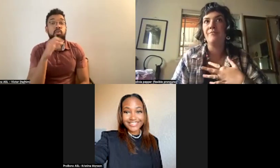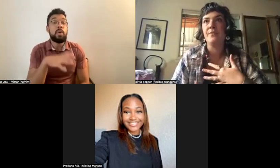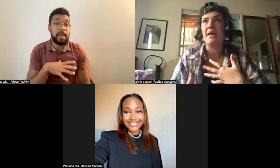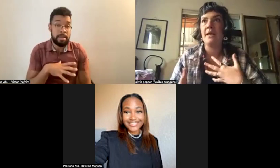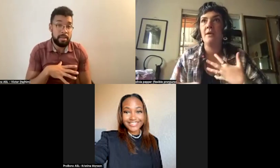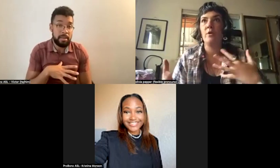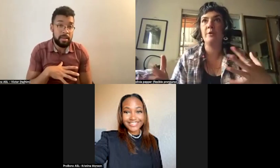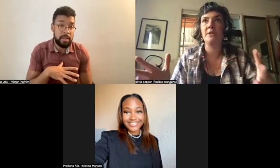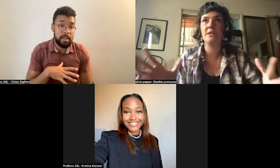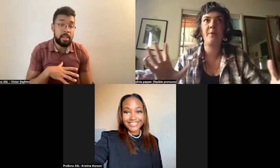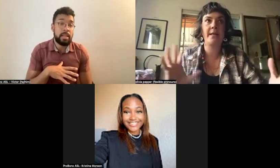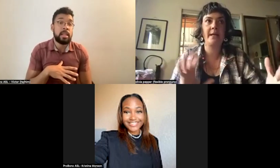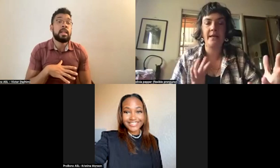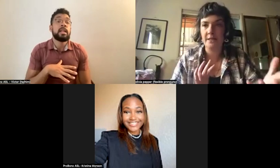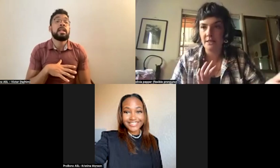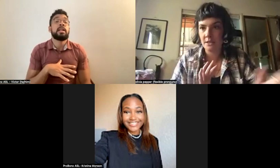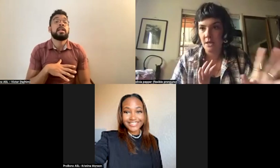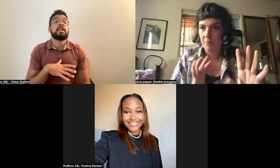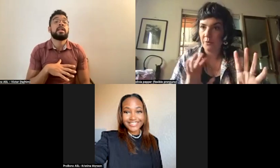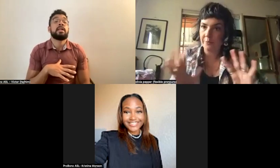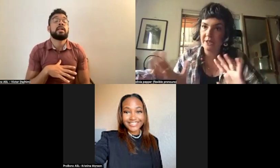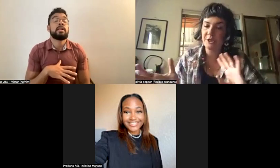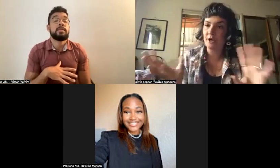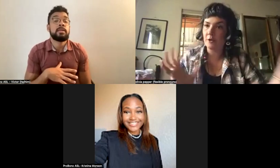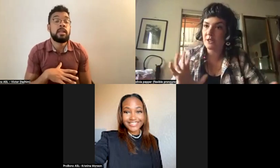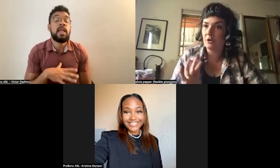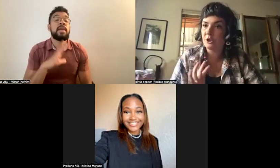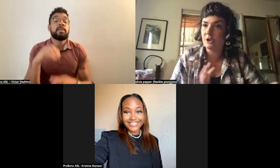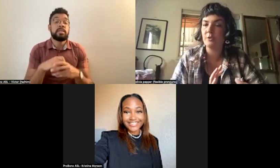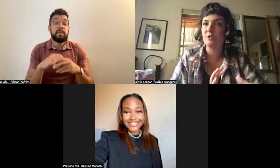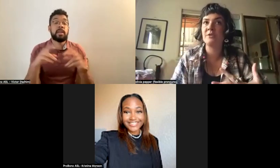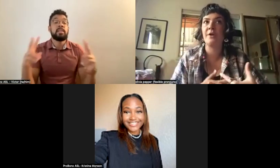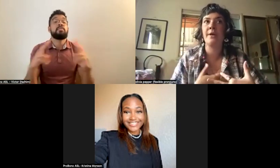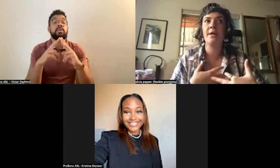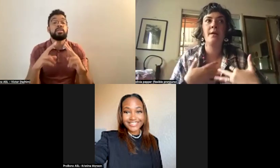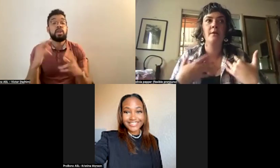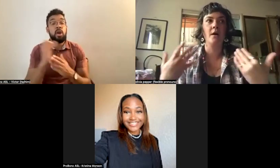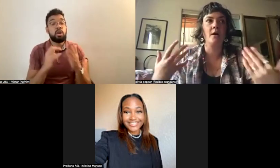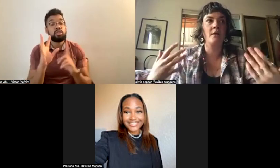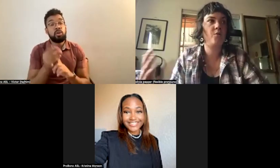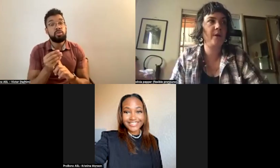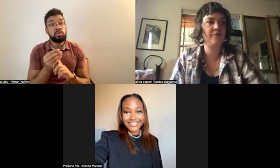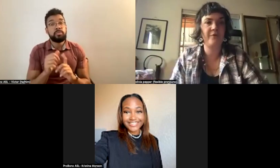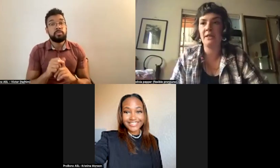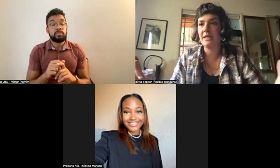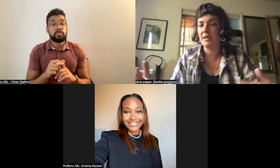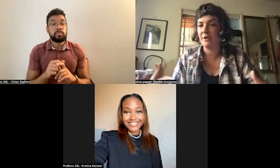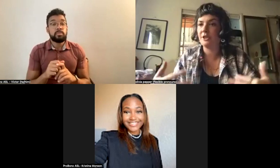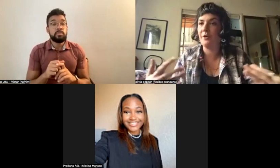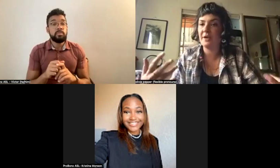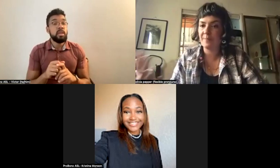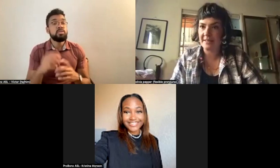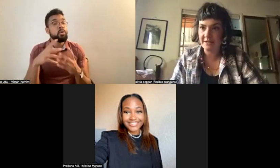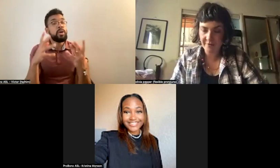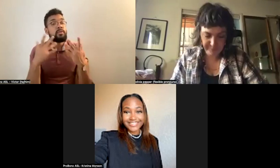They had participating in this Parisian arts culture, which was very queer friendly and very